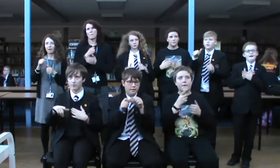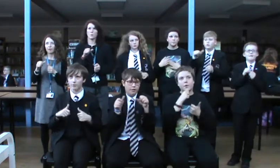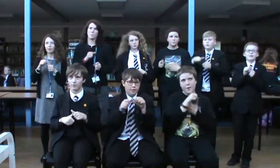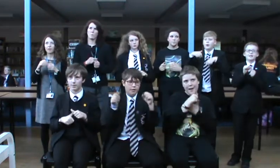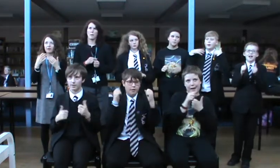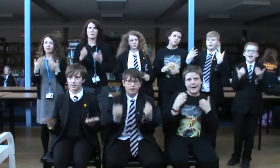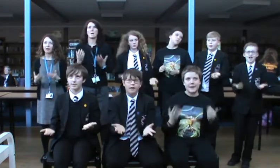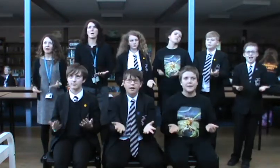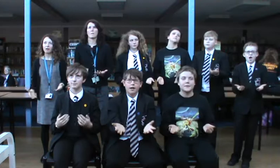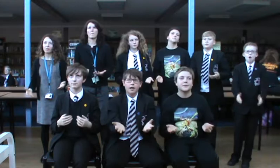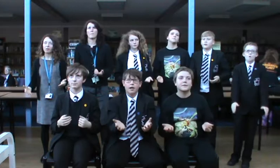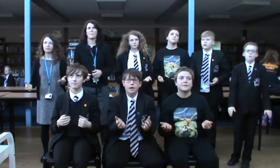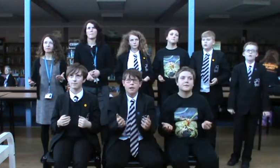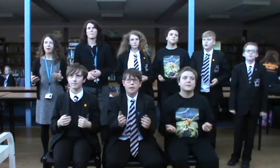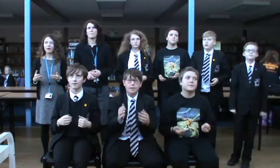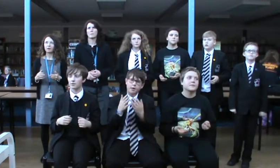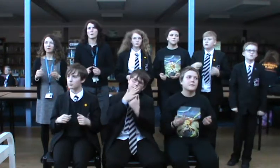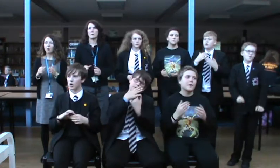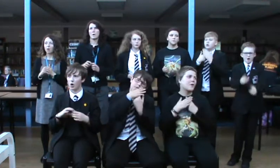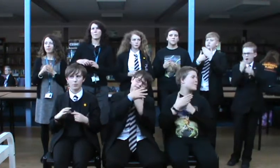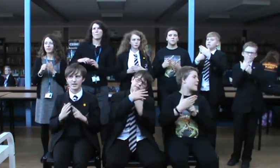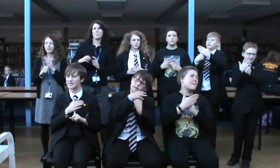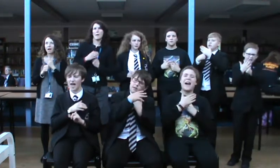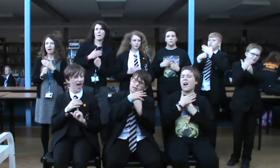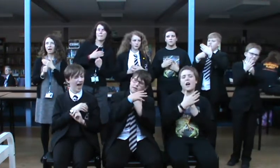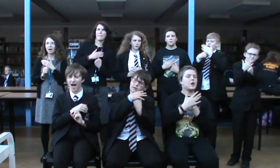you better now Don't hold you down